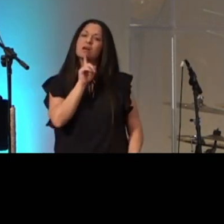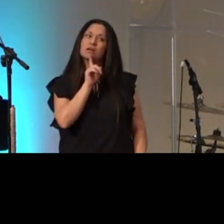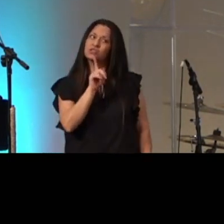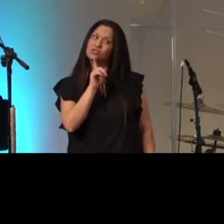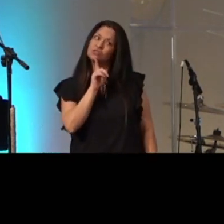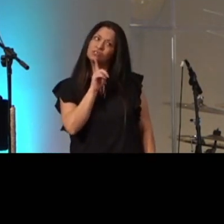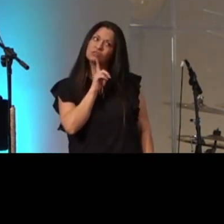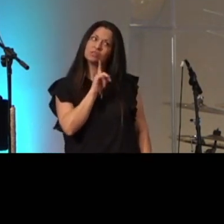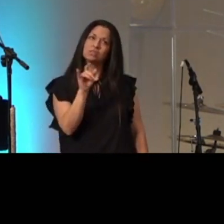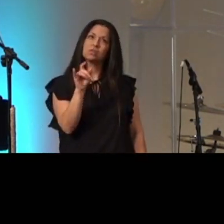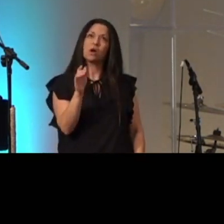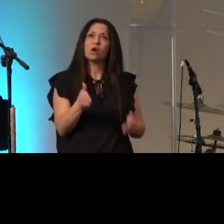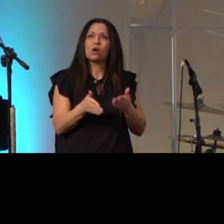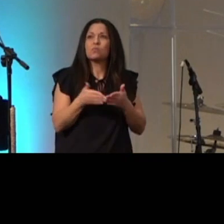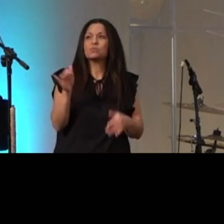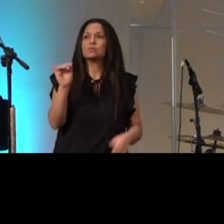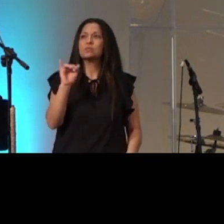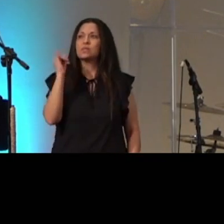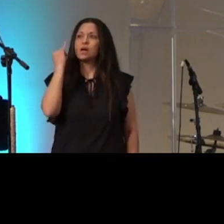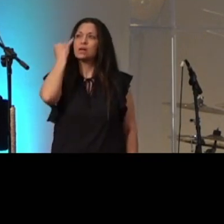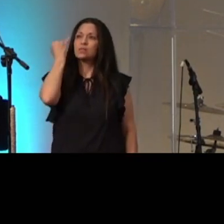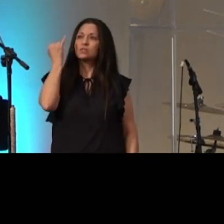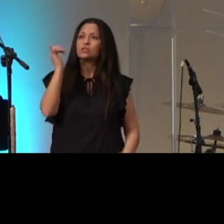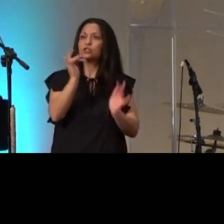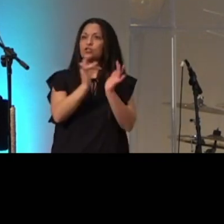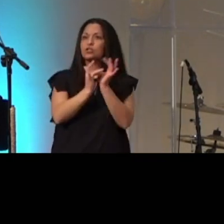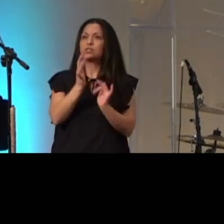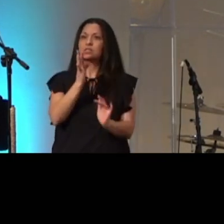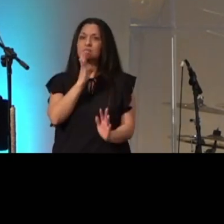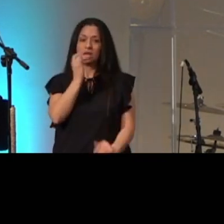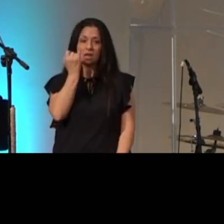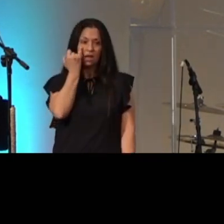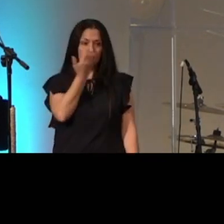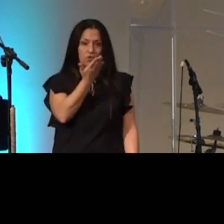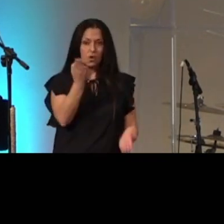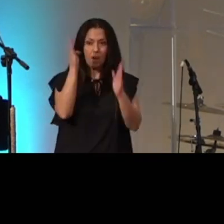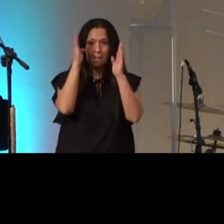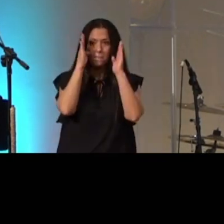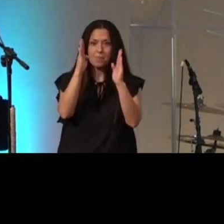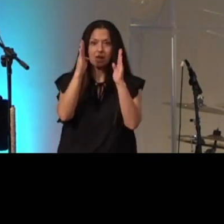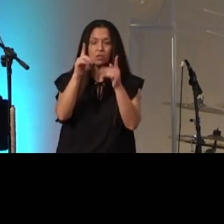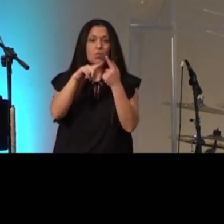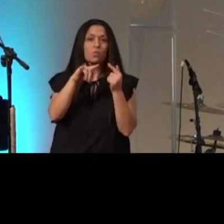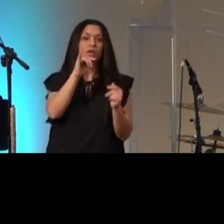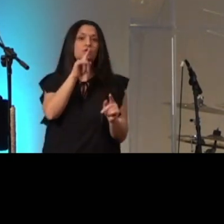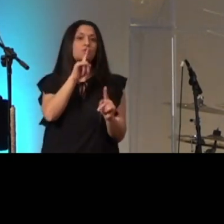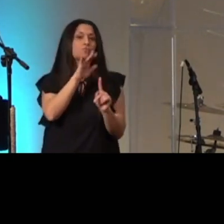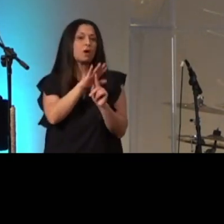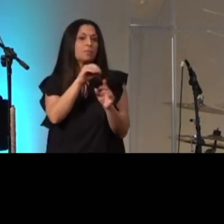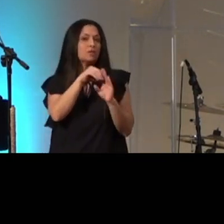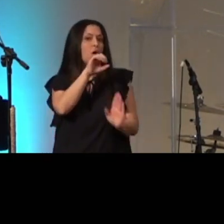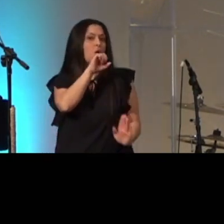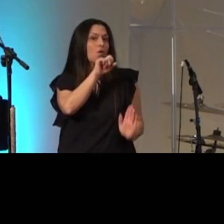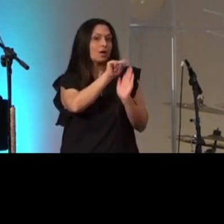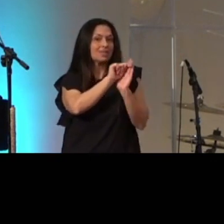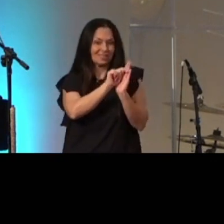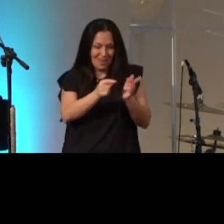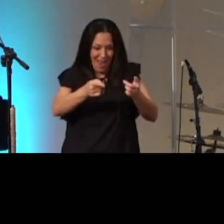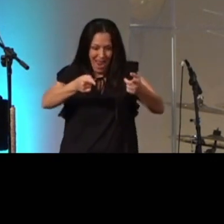it's as if jesus is saying if you will pay attention what was promised in the old testament is coming true before your very eyes